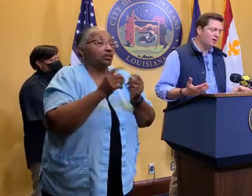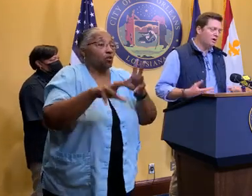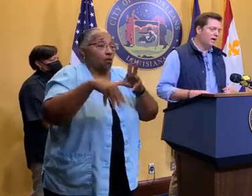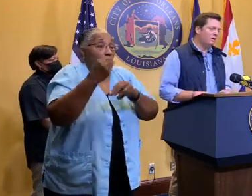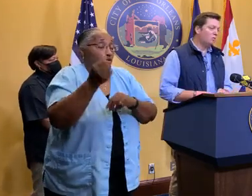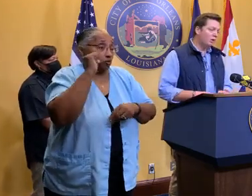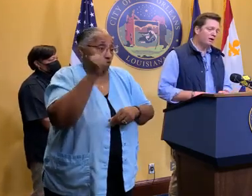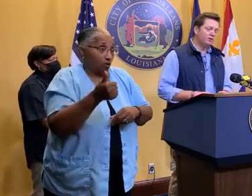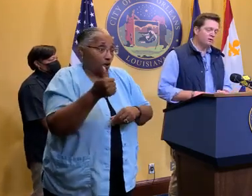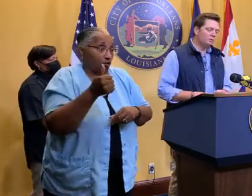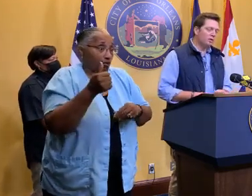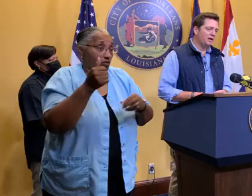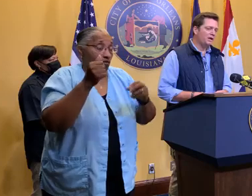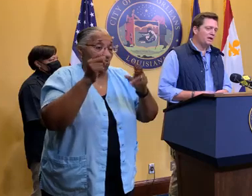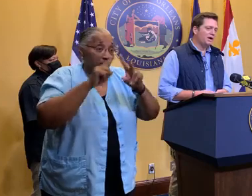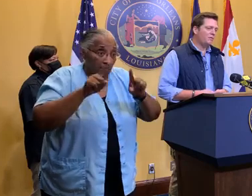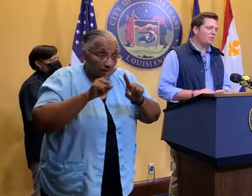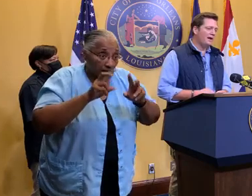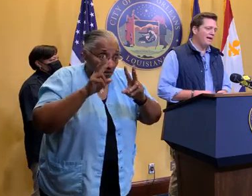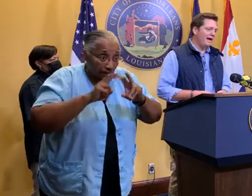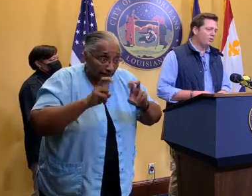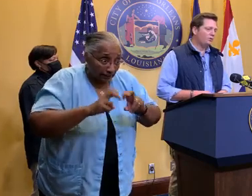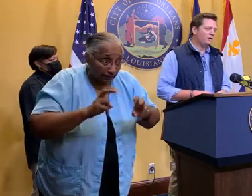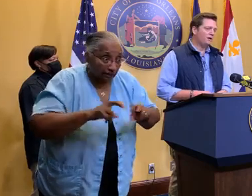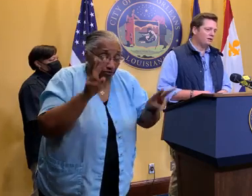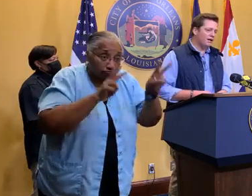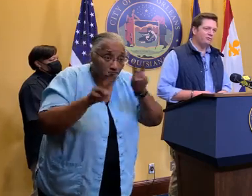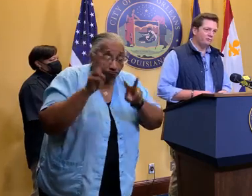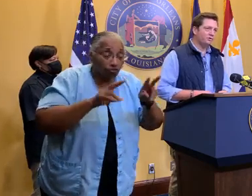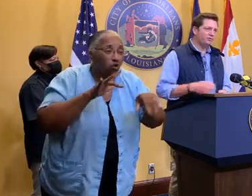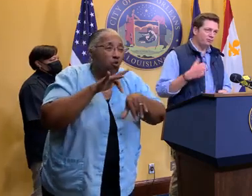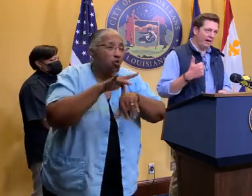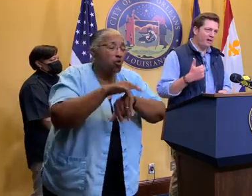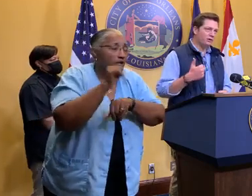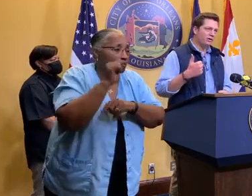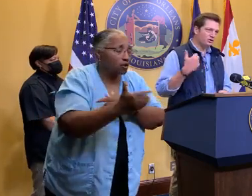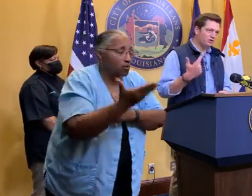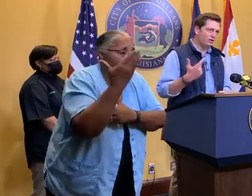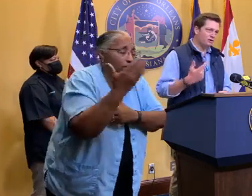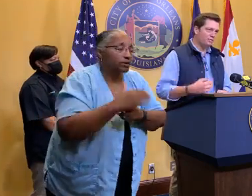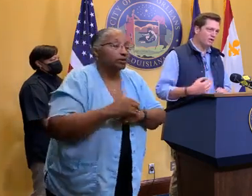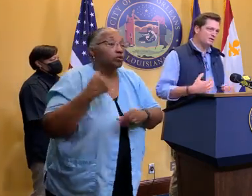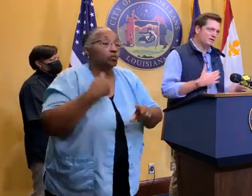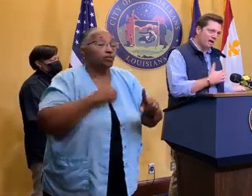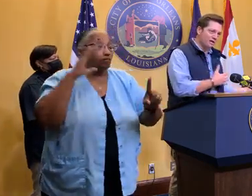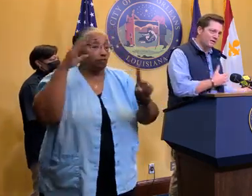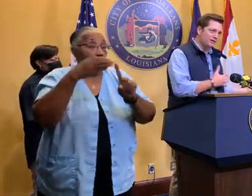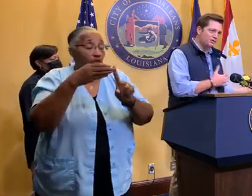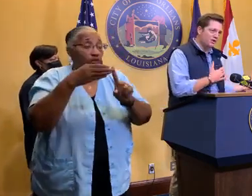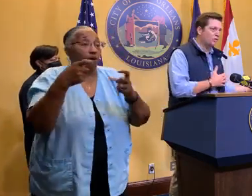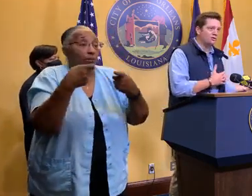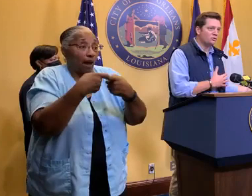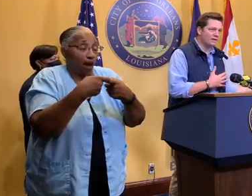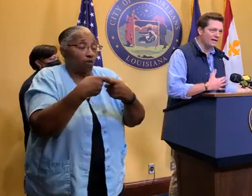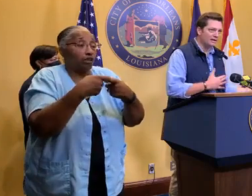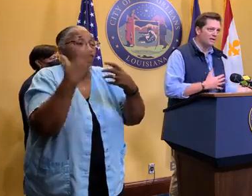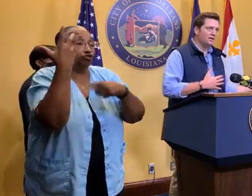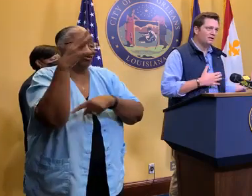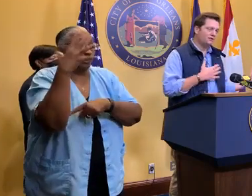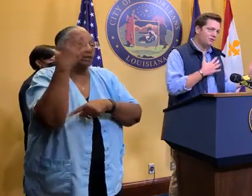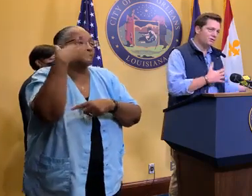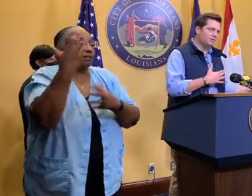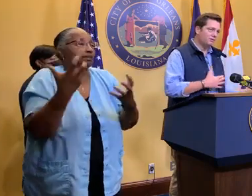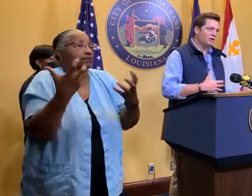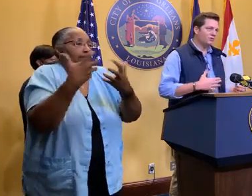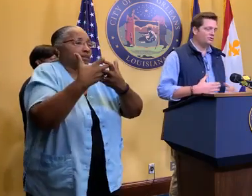tomorrow morning, early morning. Right now, kind of our focus is power and trees because, as Colin said, they're so interrelated.